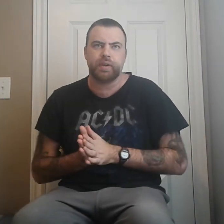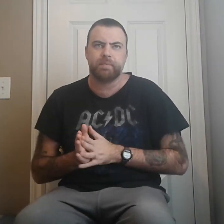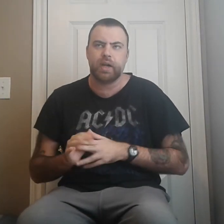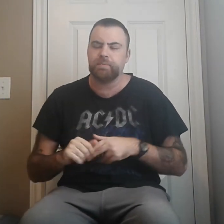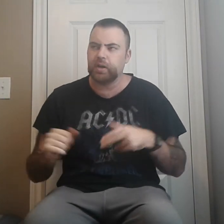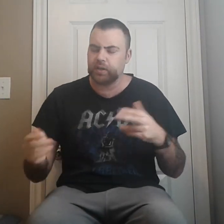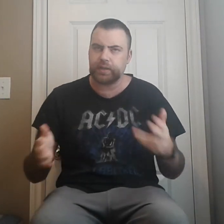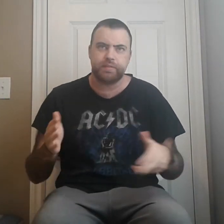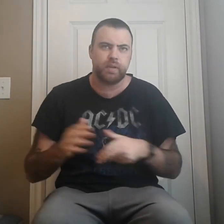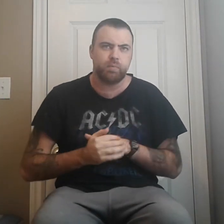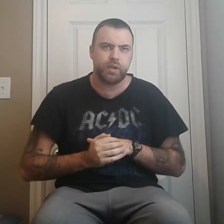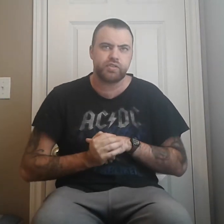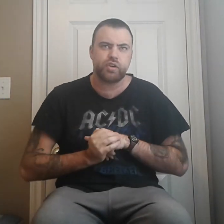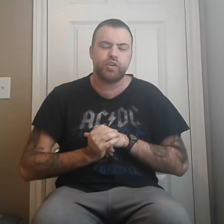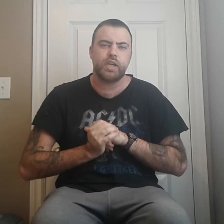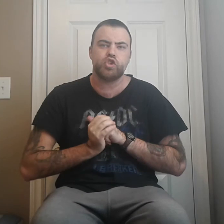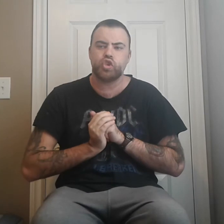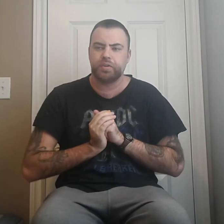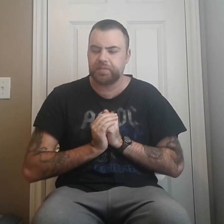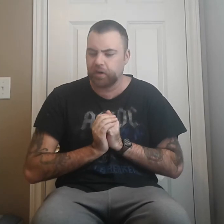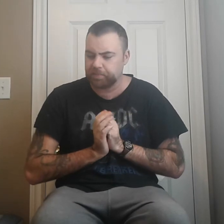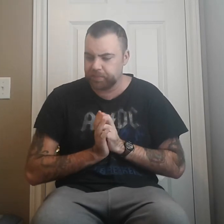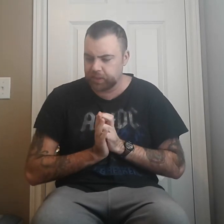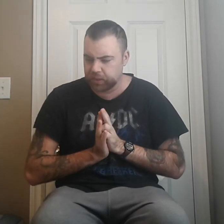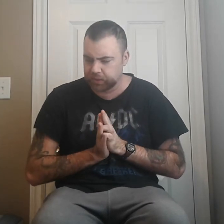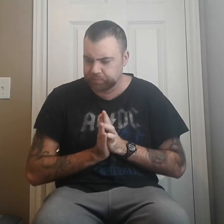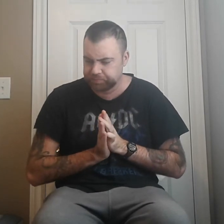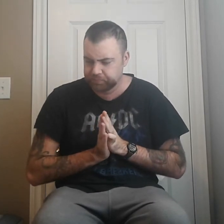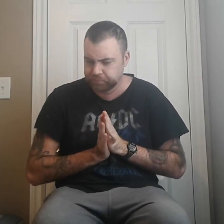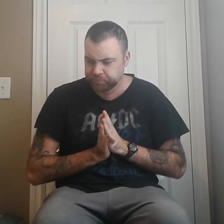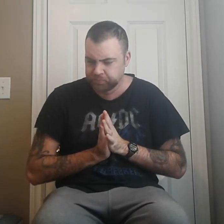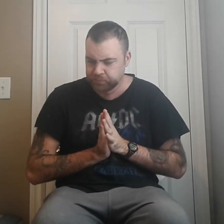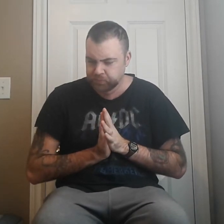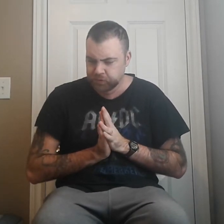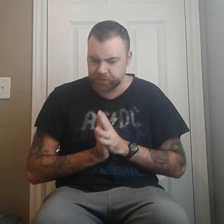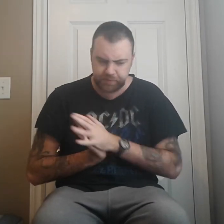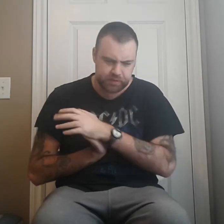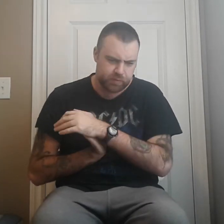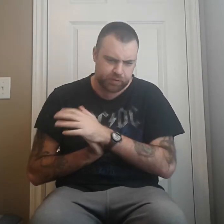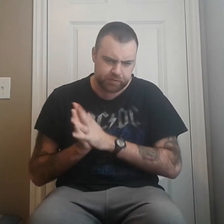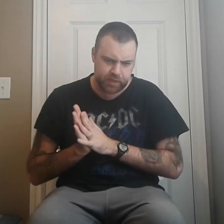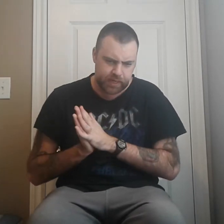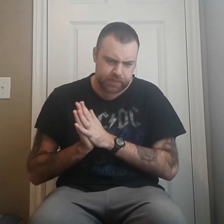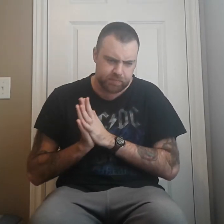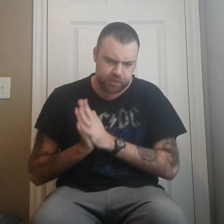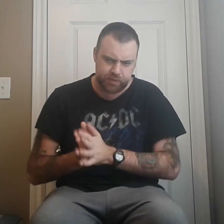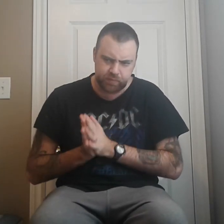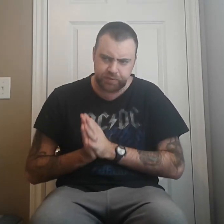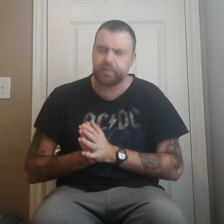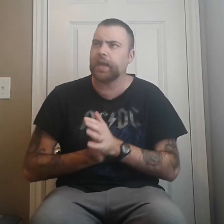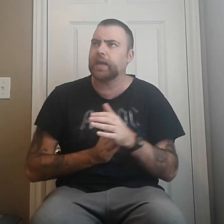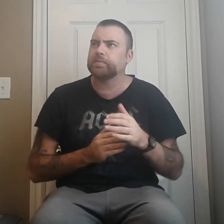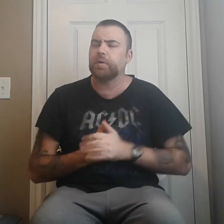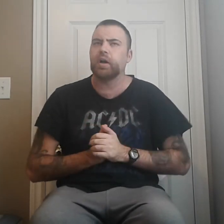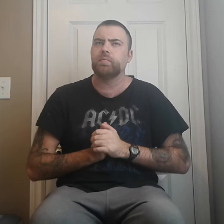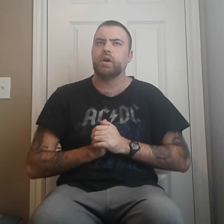them. Um, but like I said, one turned into a zombie. Um, and I think they were attacked. One of them was attacked by one.